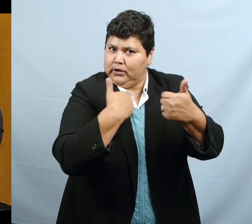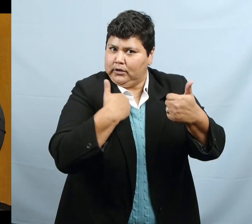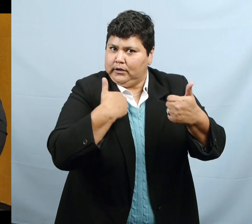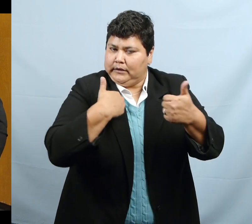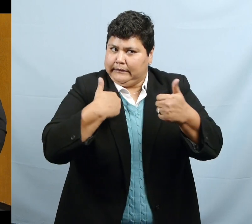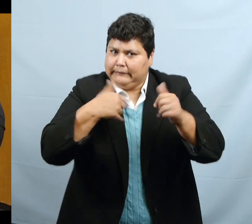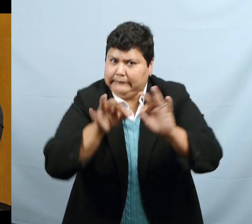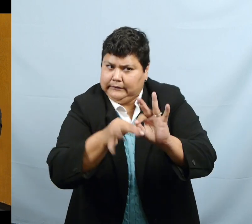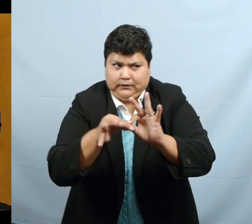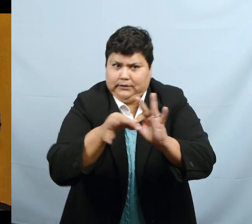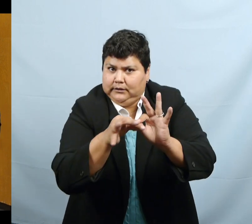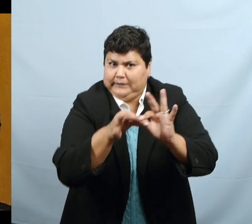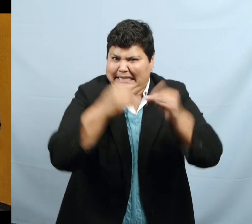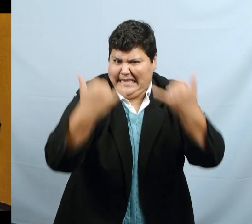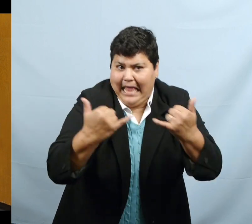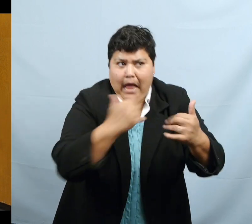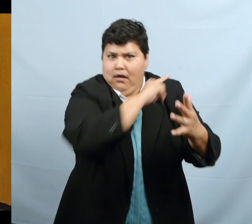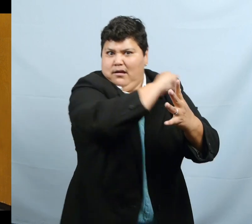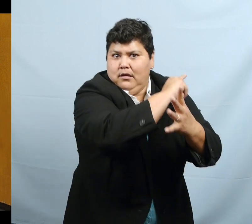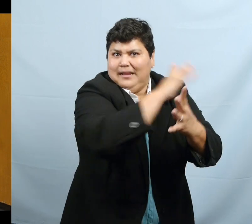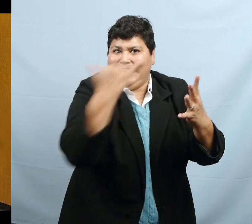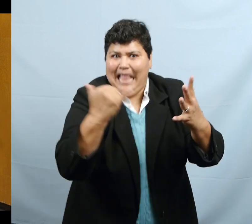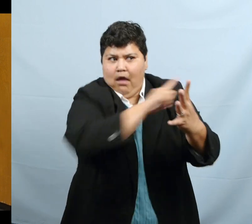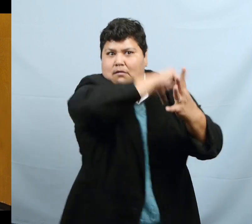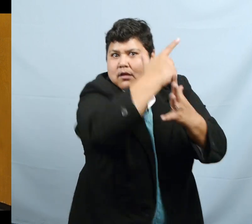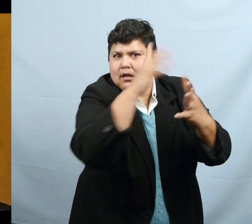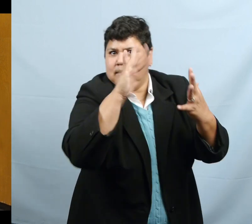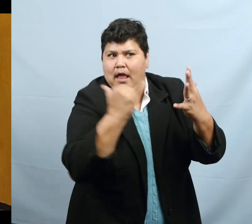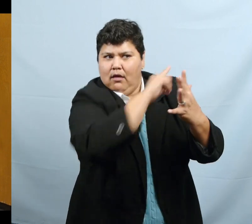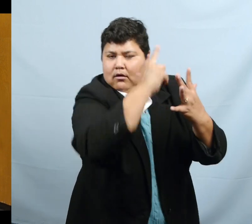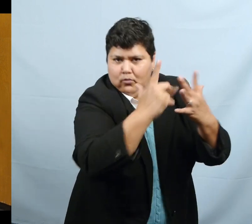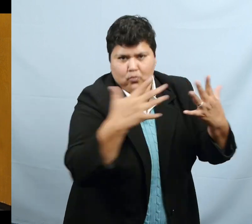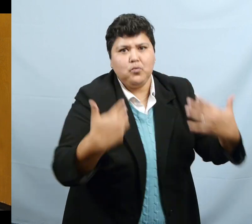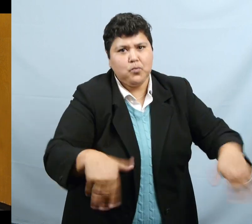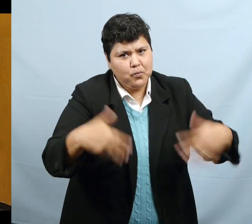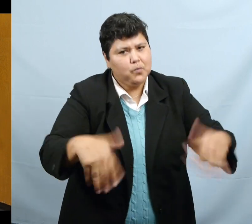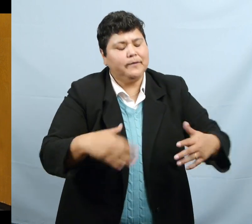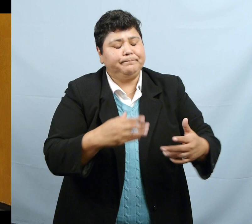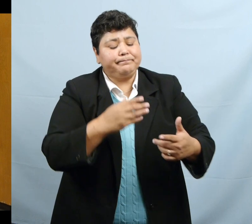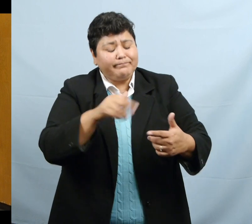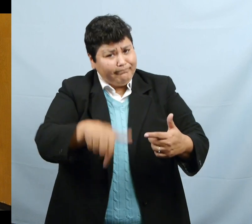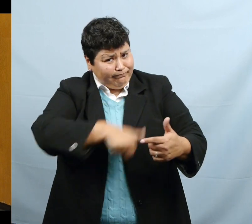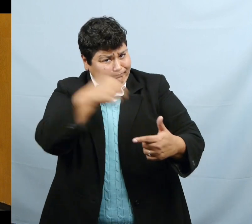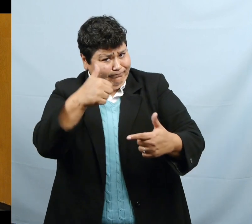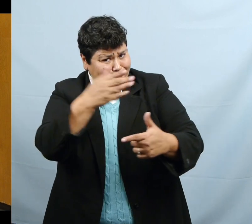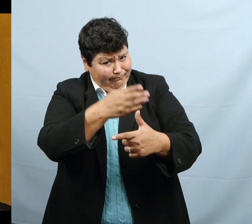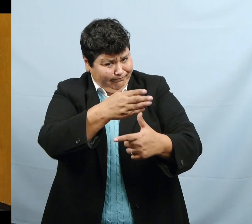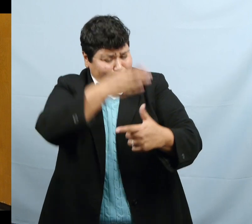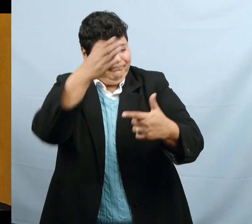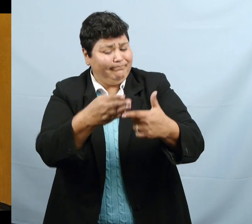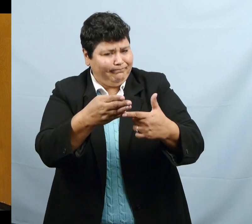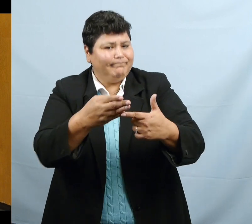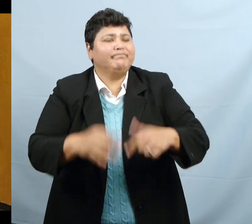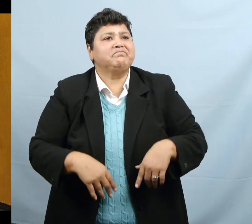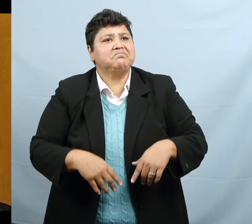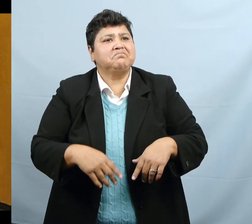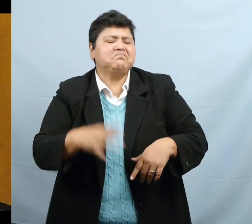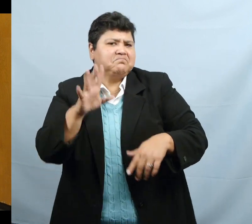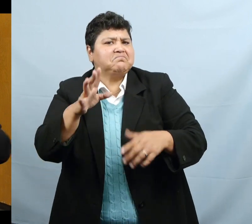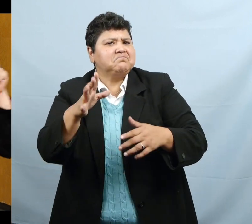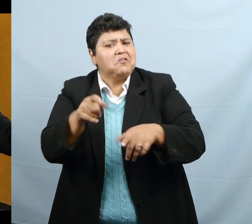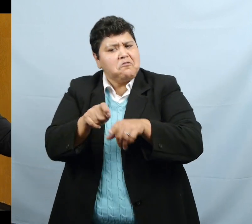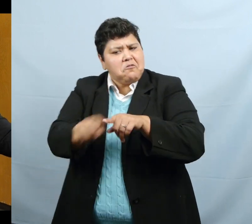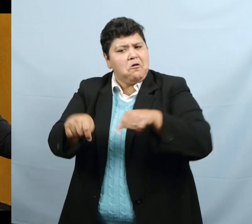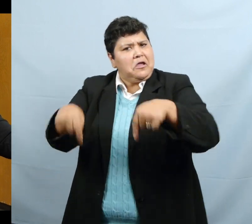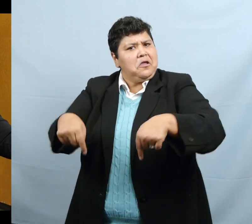user. They call somebody local in the United States. And they're talking siblings. They